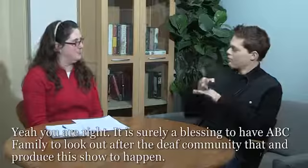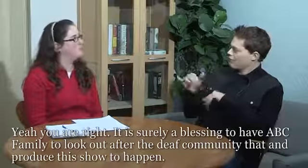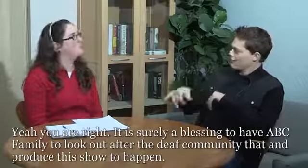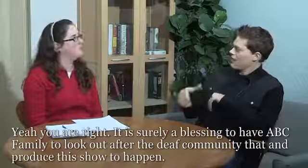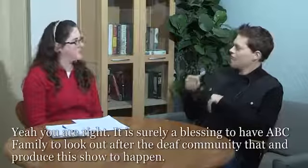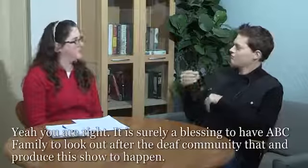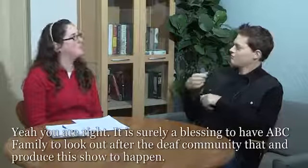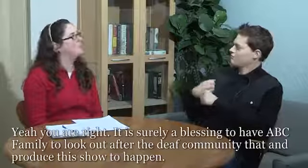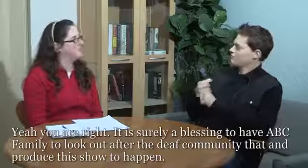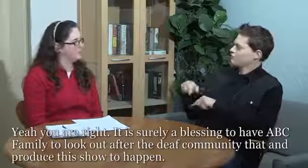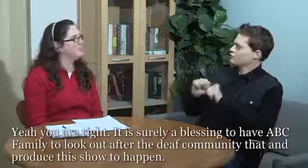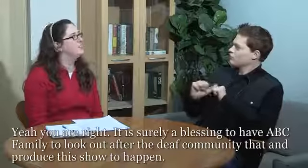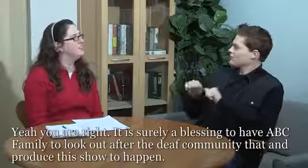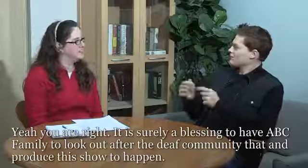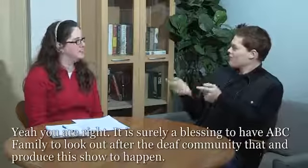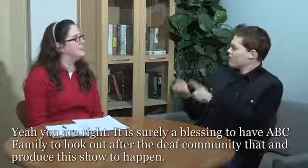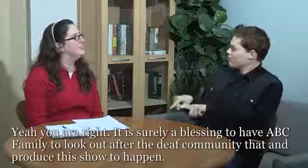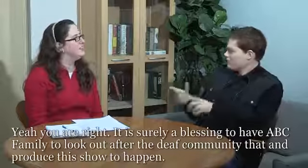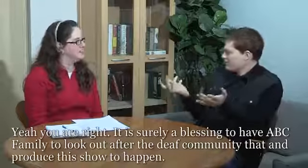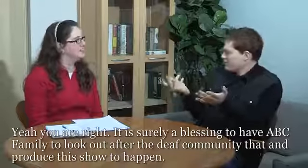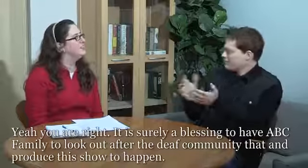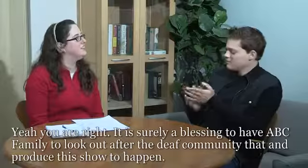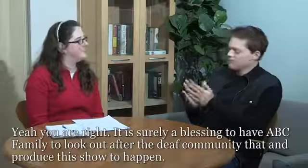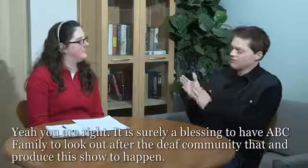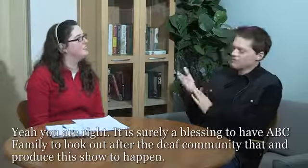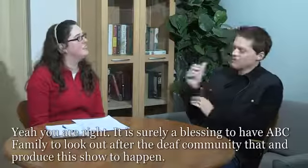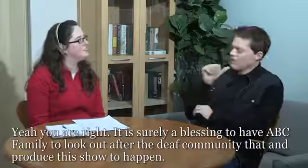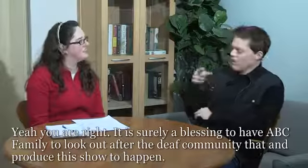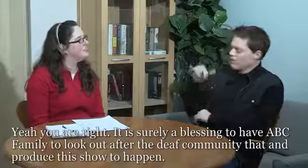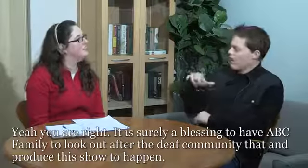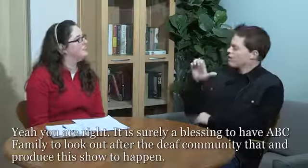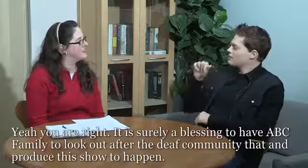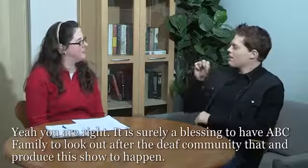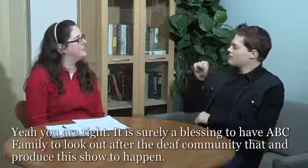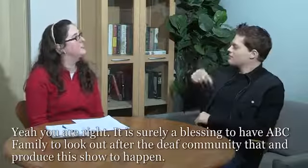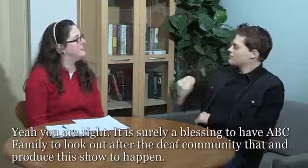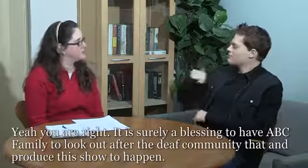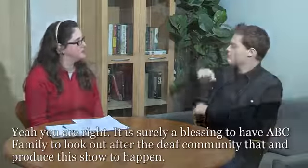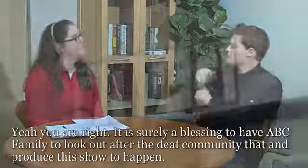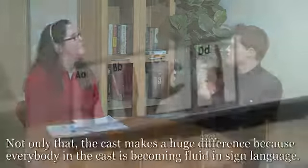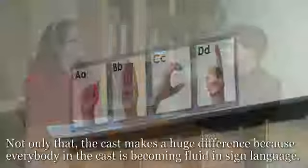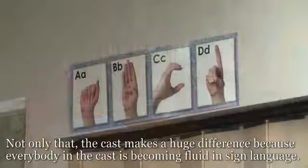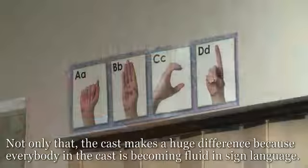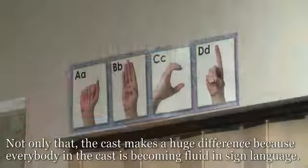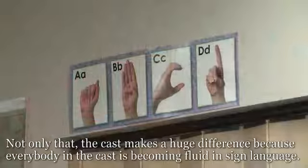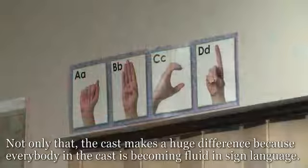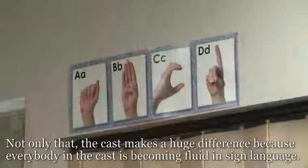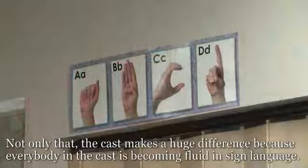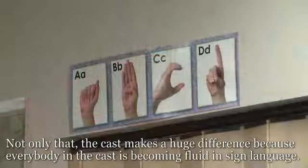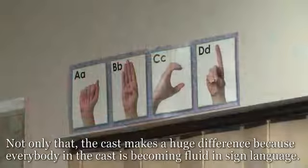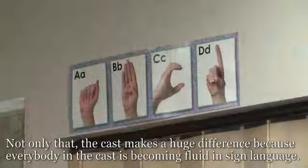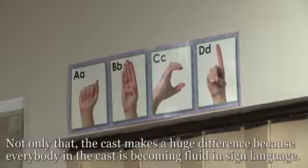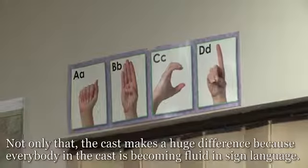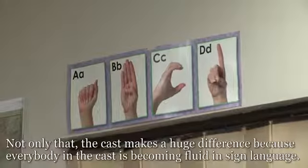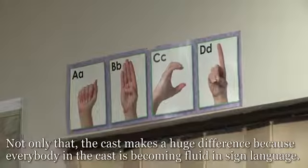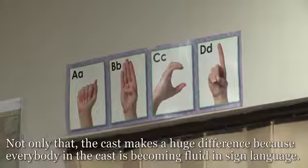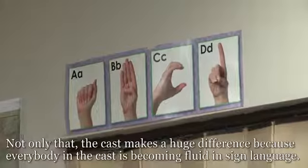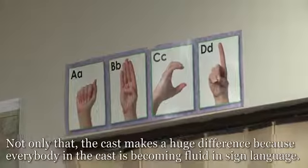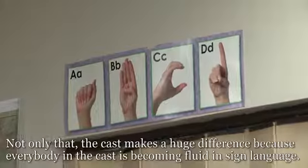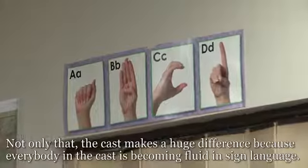look out for the deaf community. And in fact, to make the show, not only that, the cast makes a huge difference because